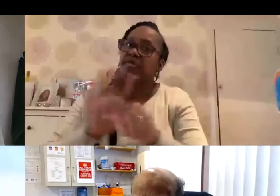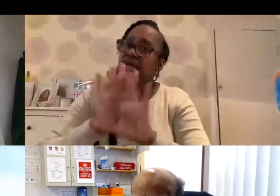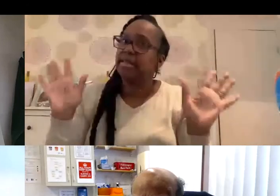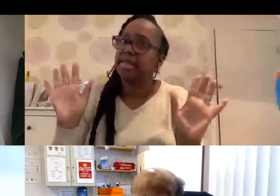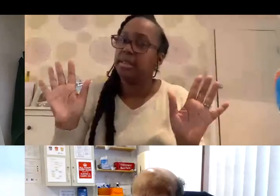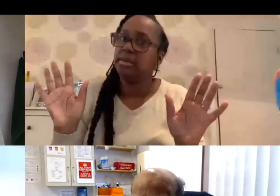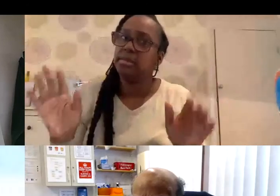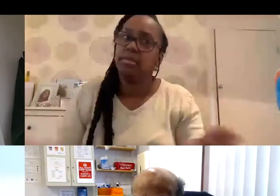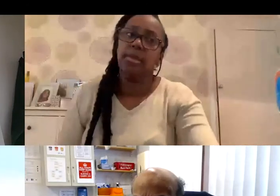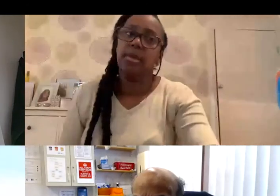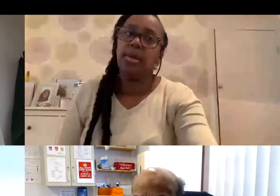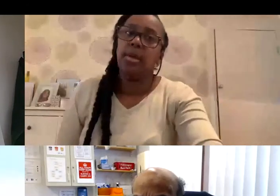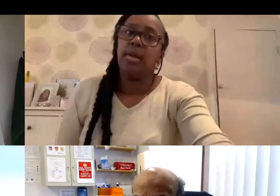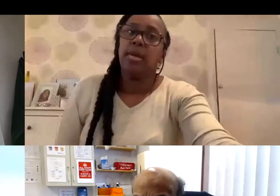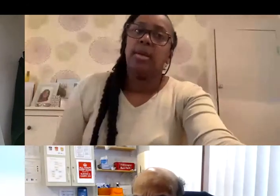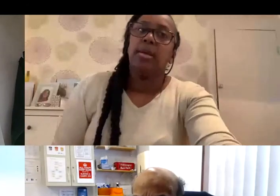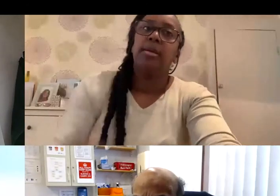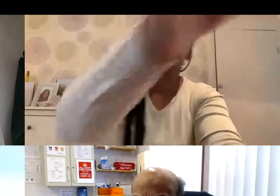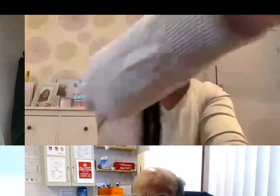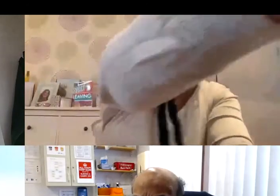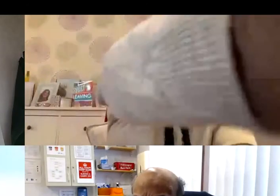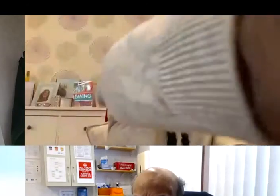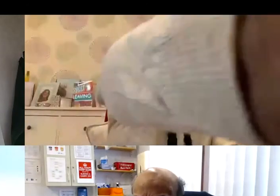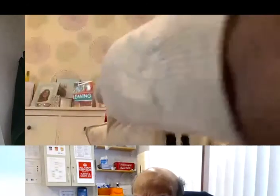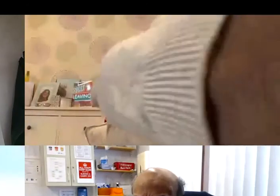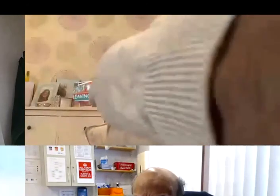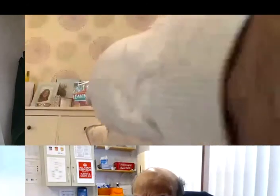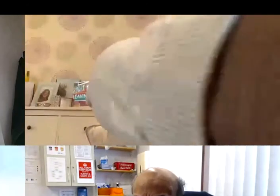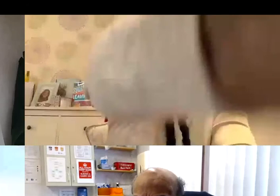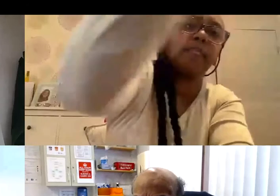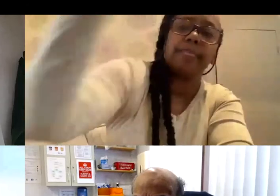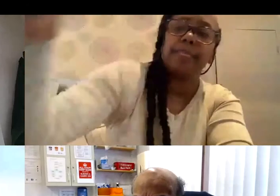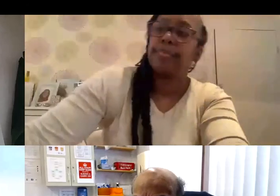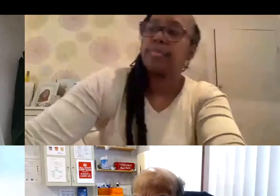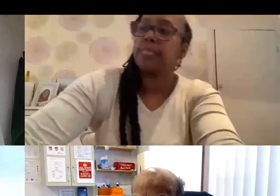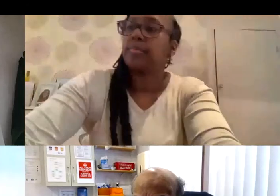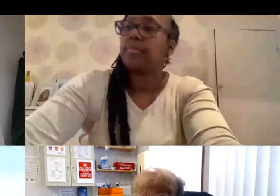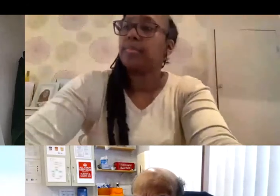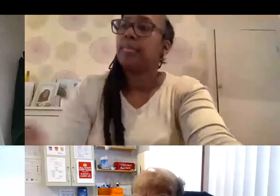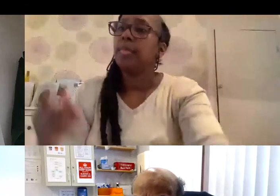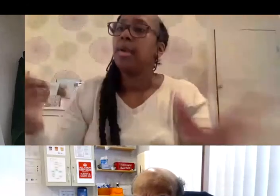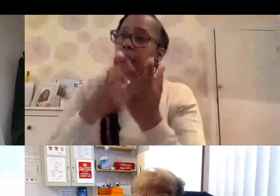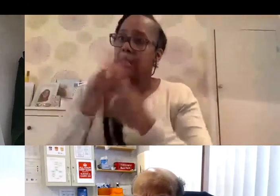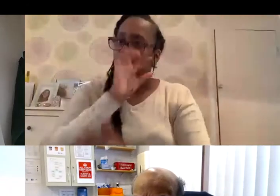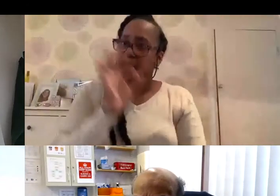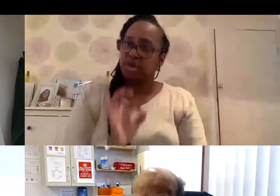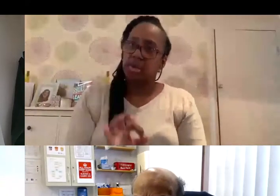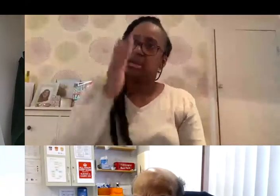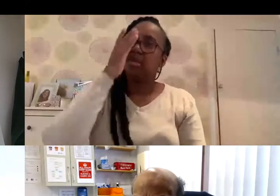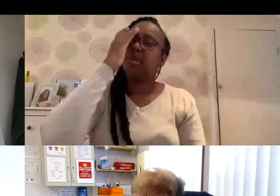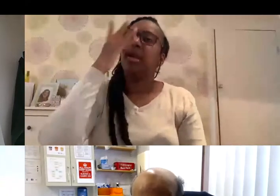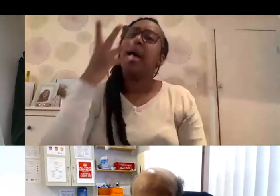you, Sedina and Vasa. That's really helpful. We've got some themes and other questions. People are saying, I've got